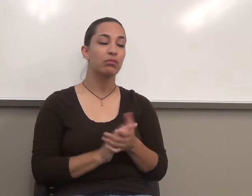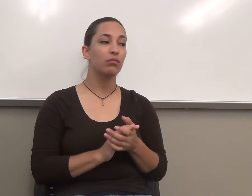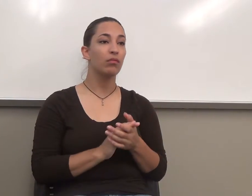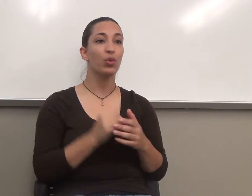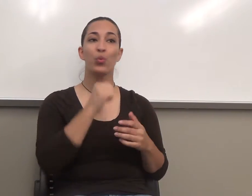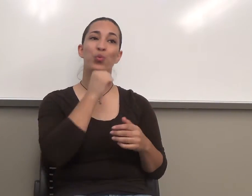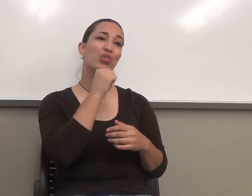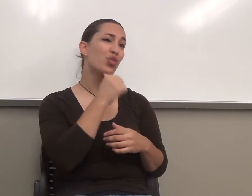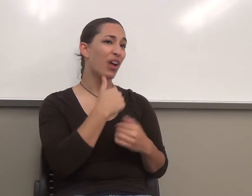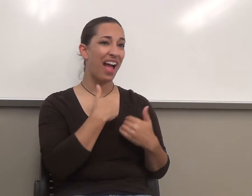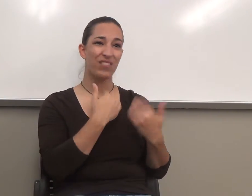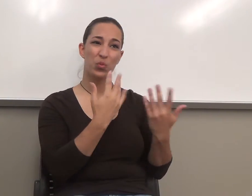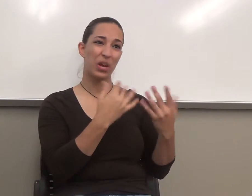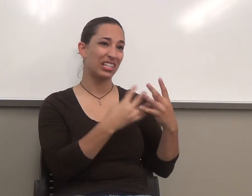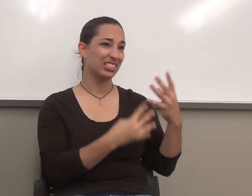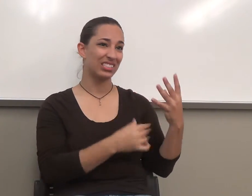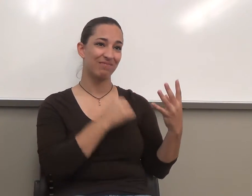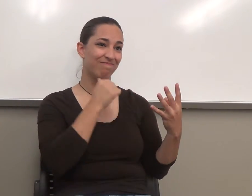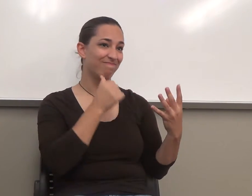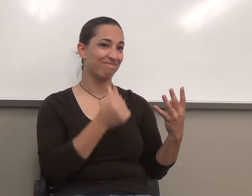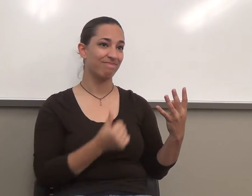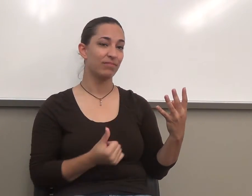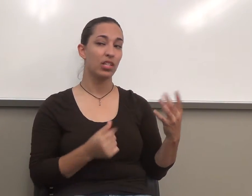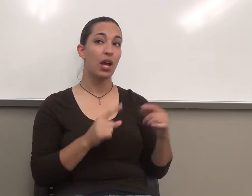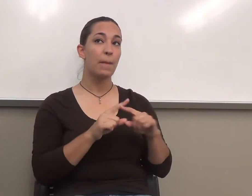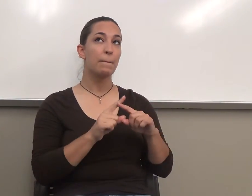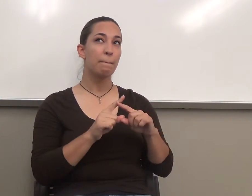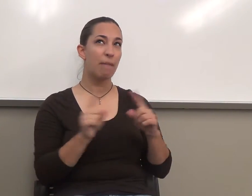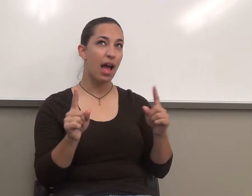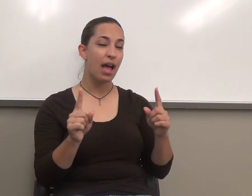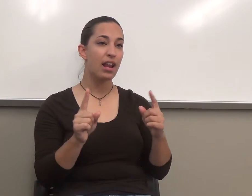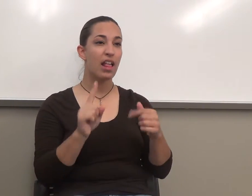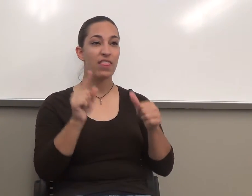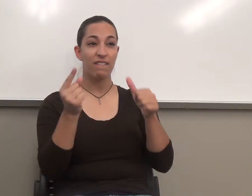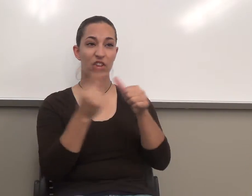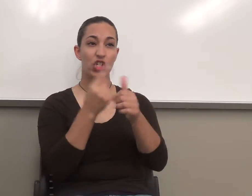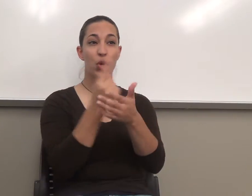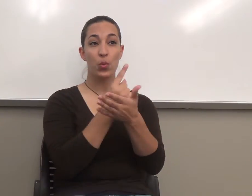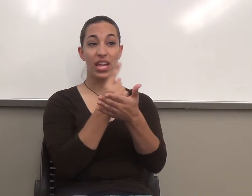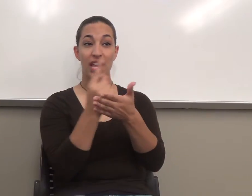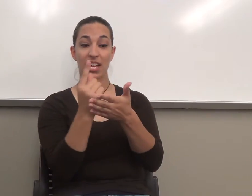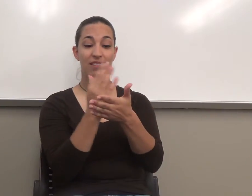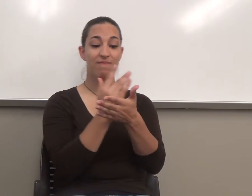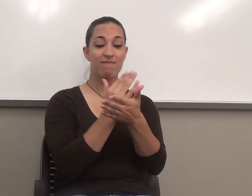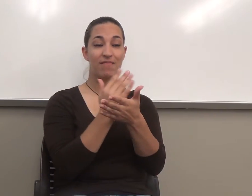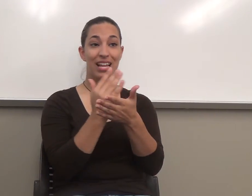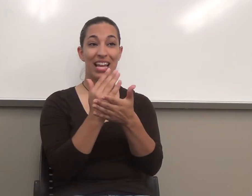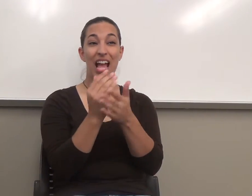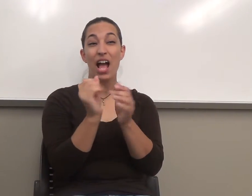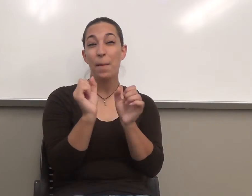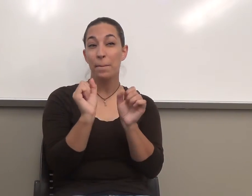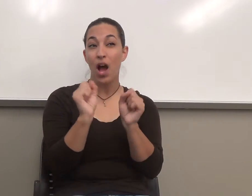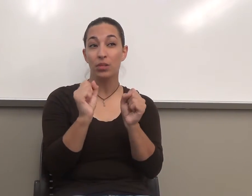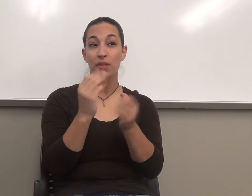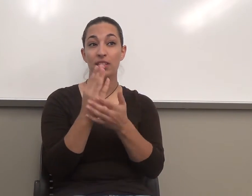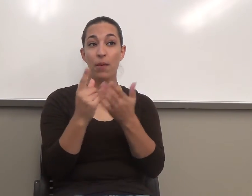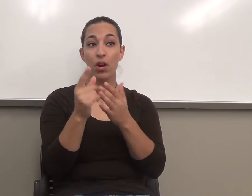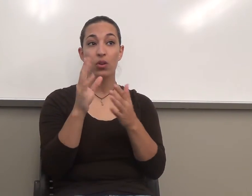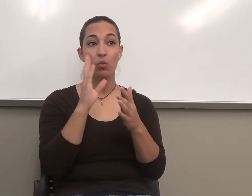waiting list. But within the first week, it's possible that somebody does come on Wednesday and asks